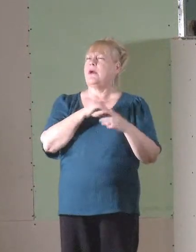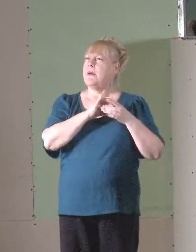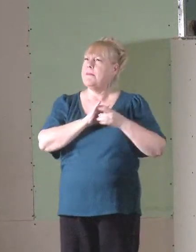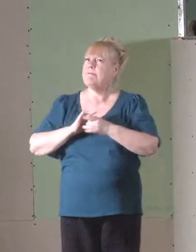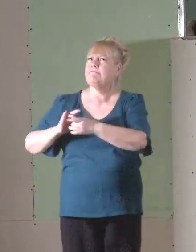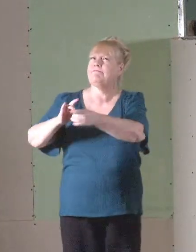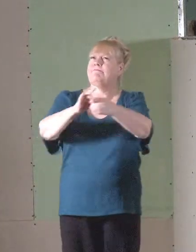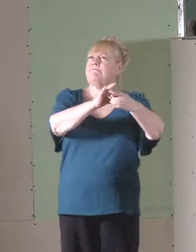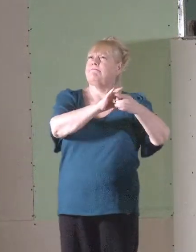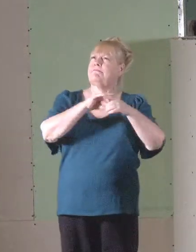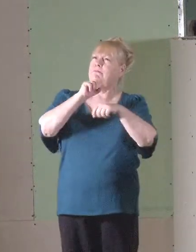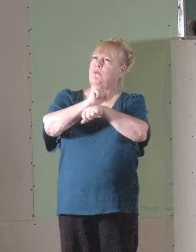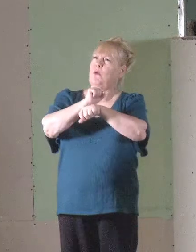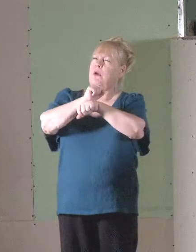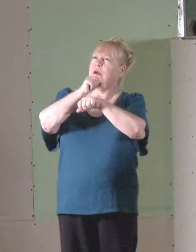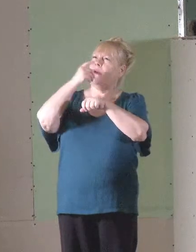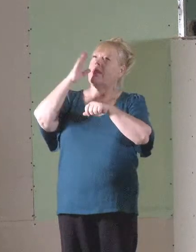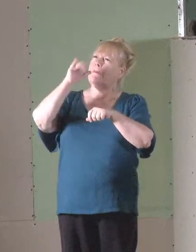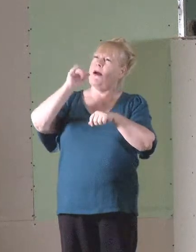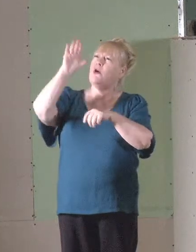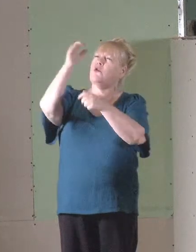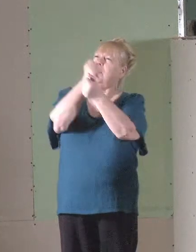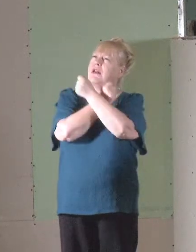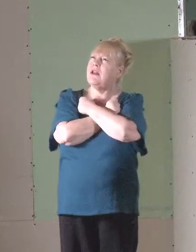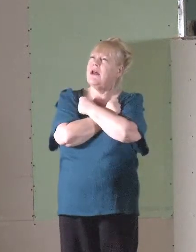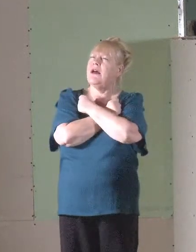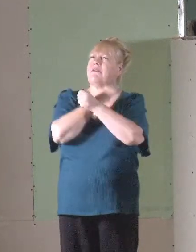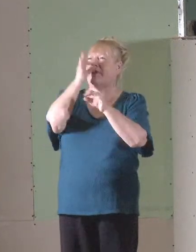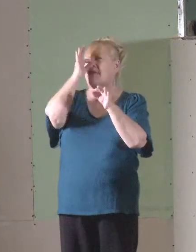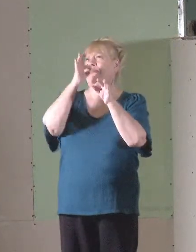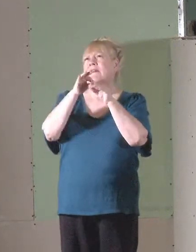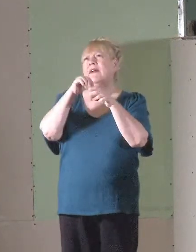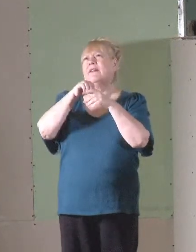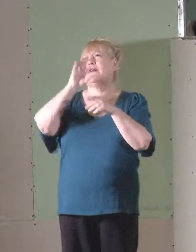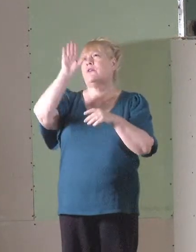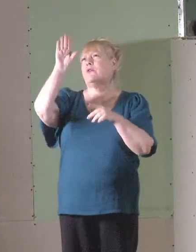by your love and our faith in your word.